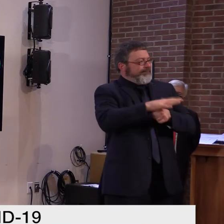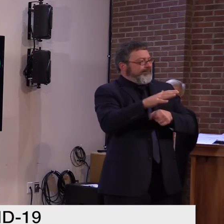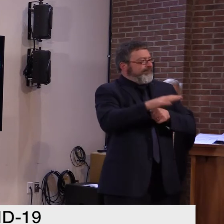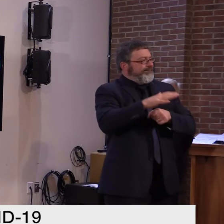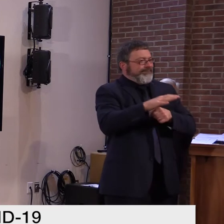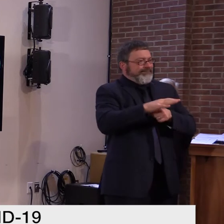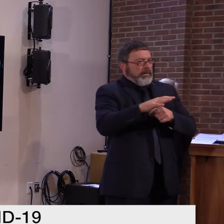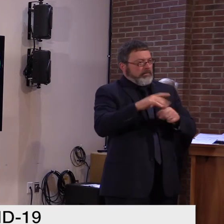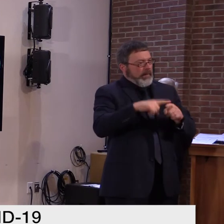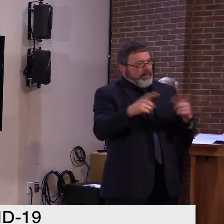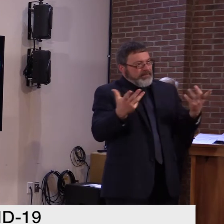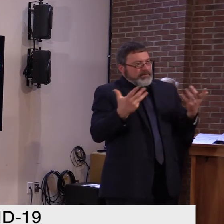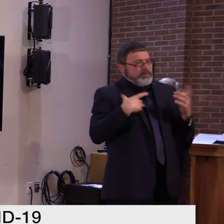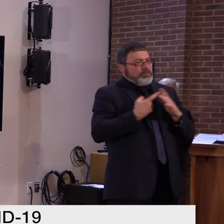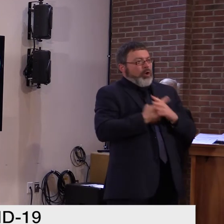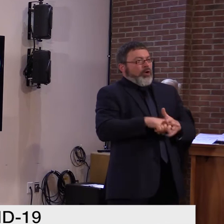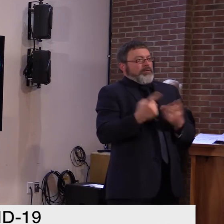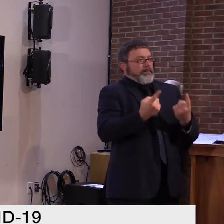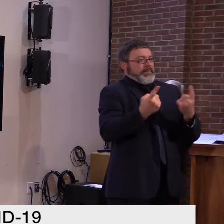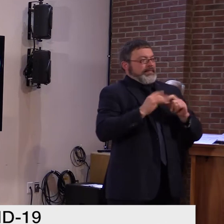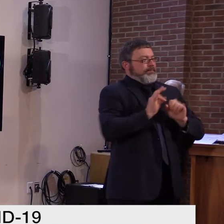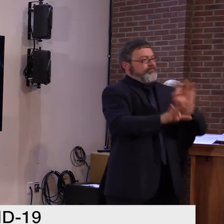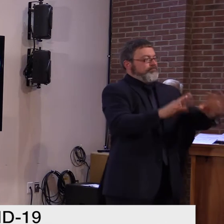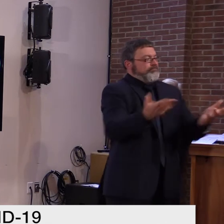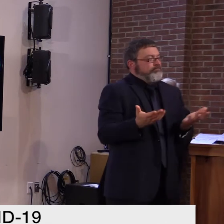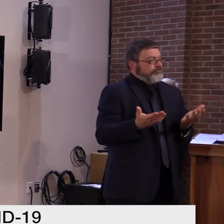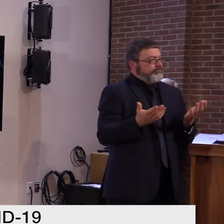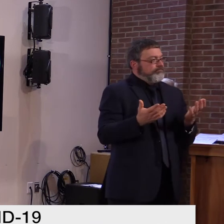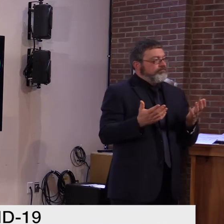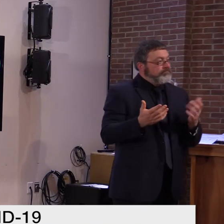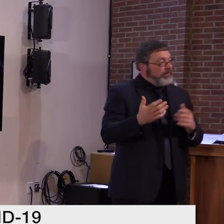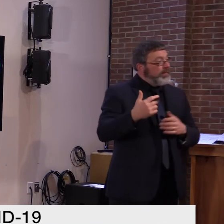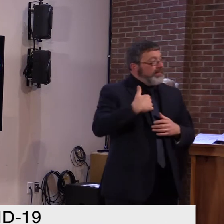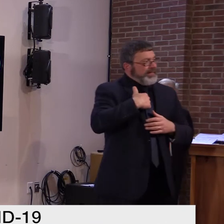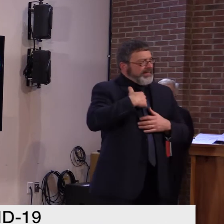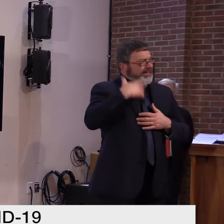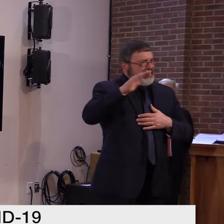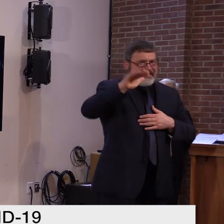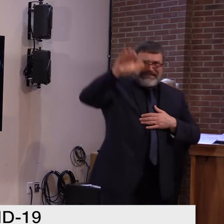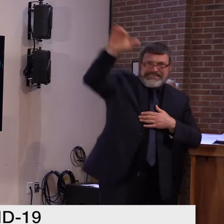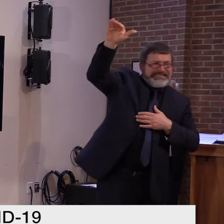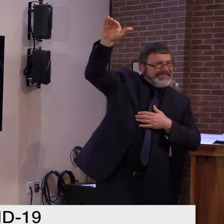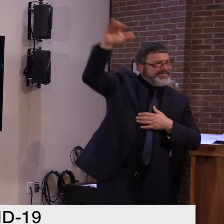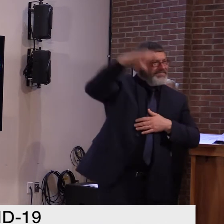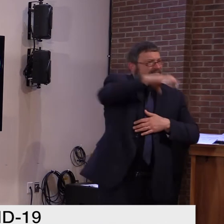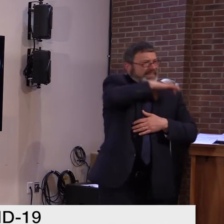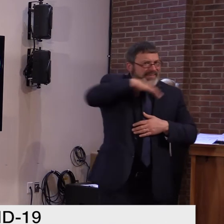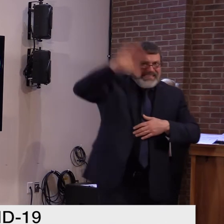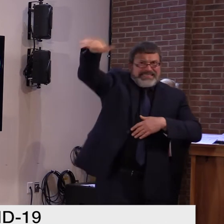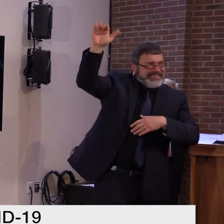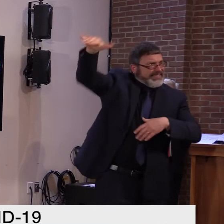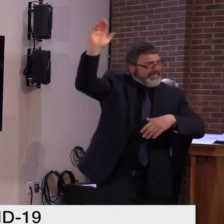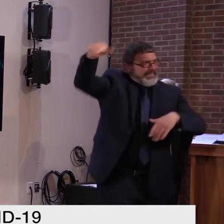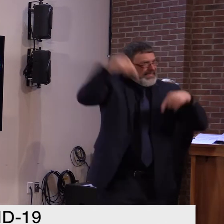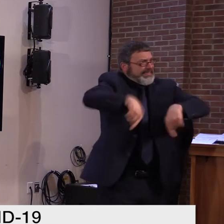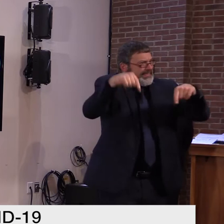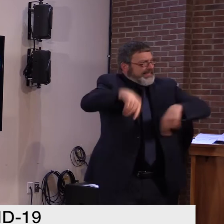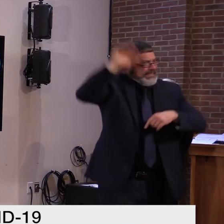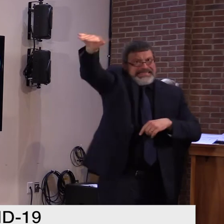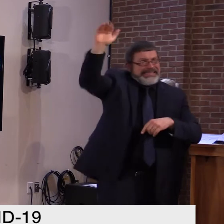spoken to our congressional delegation about this. I backed a text, had a text exchange with Congressman Welch today.